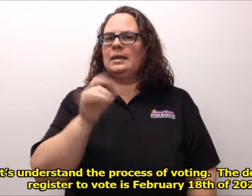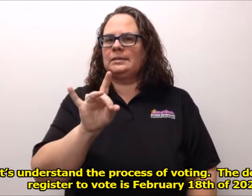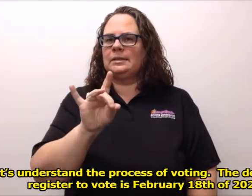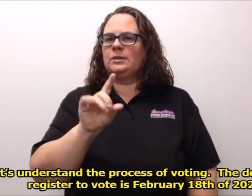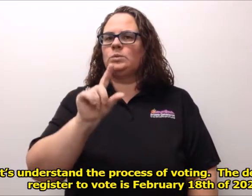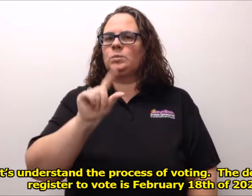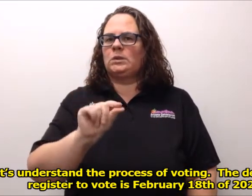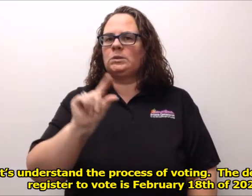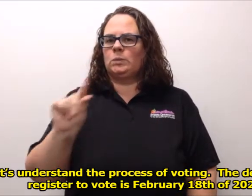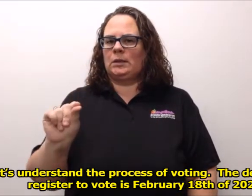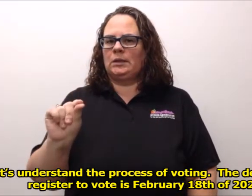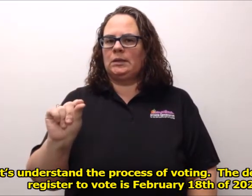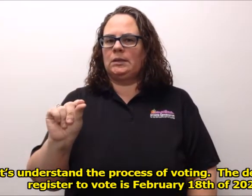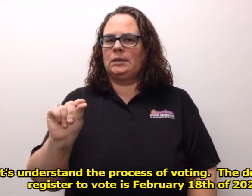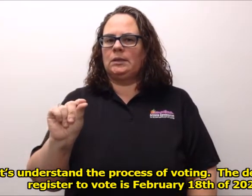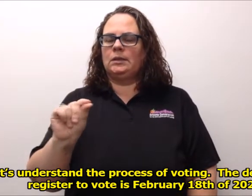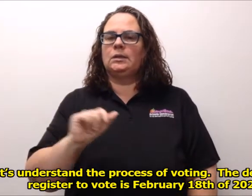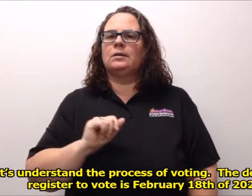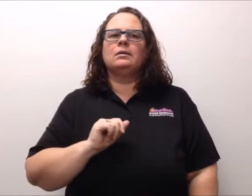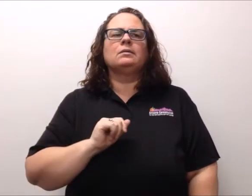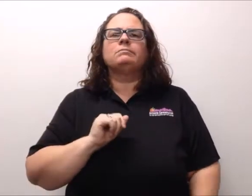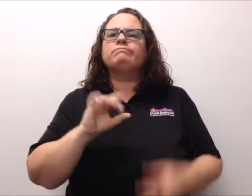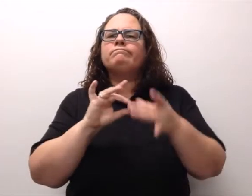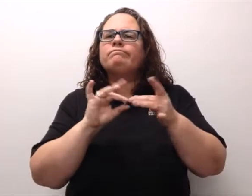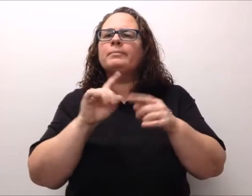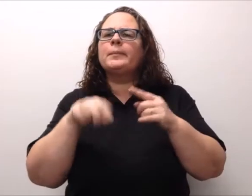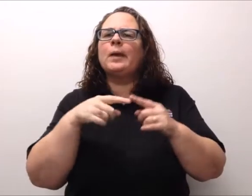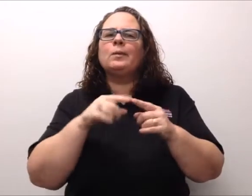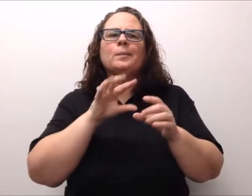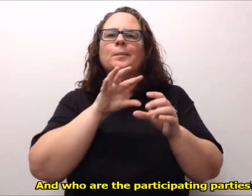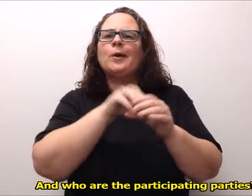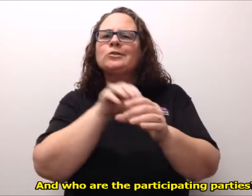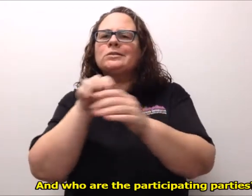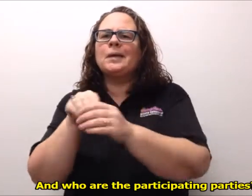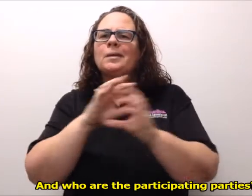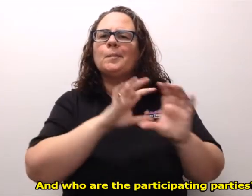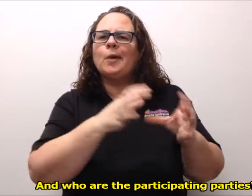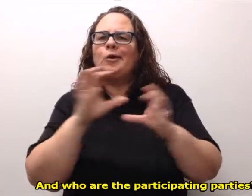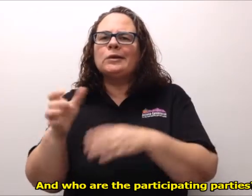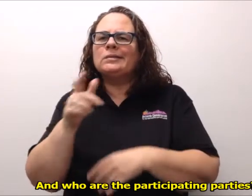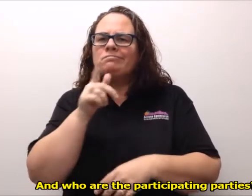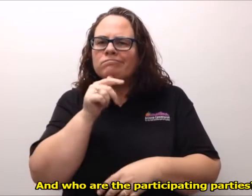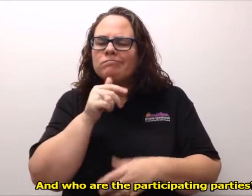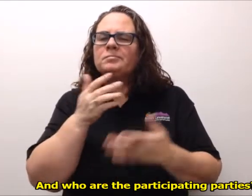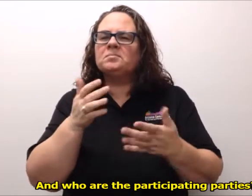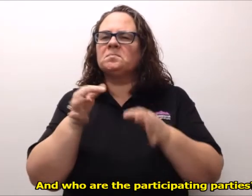18th of 2020. And who are the participating parties?